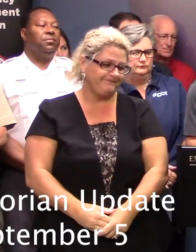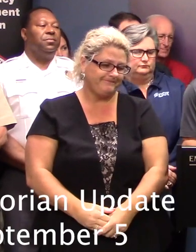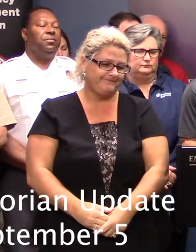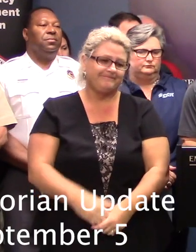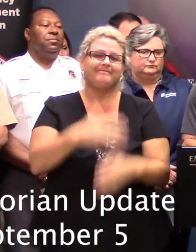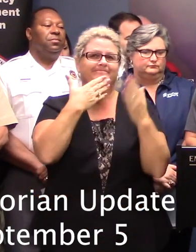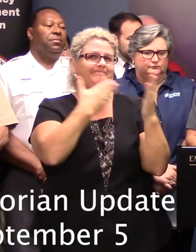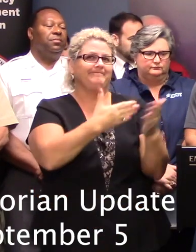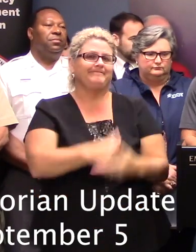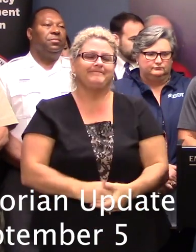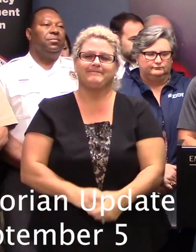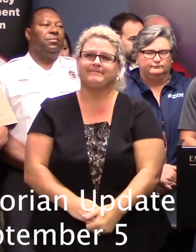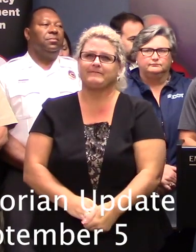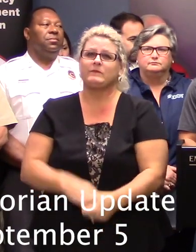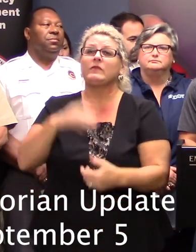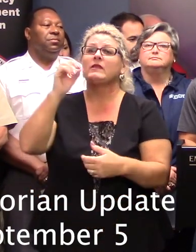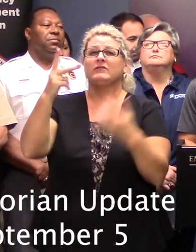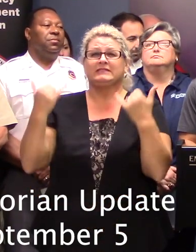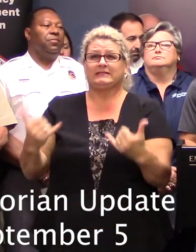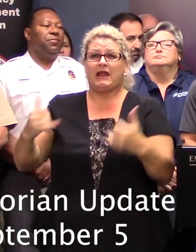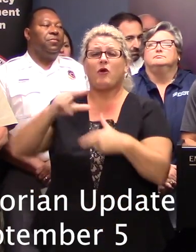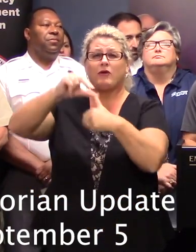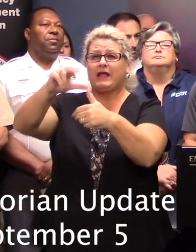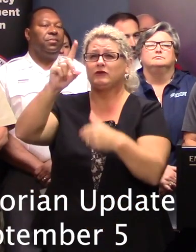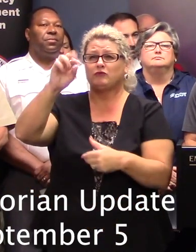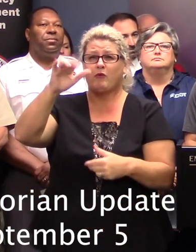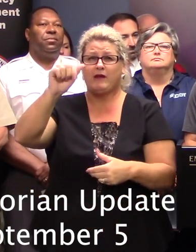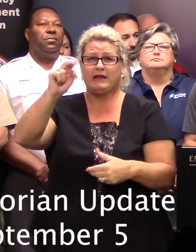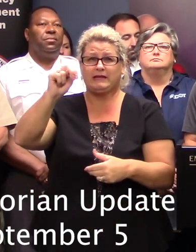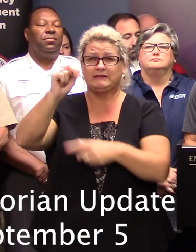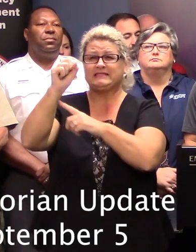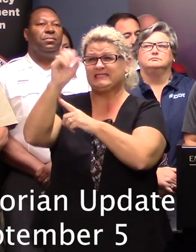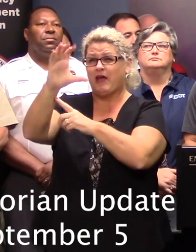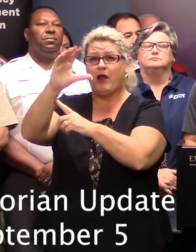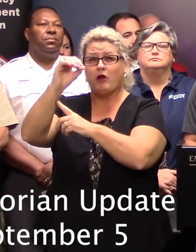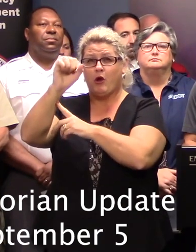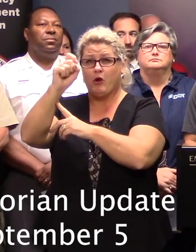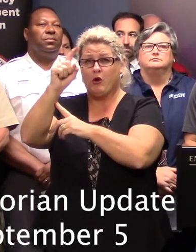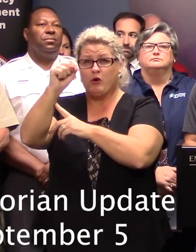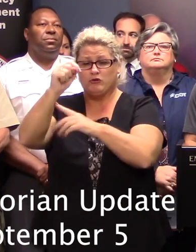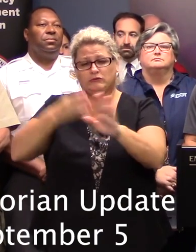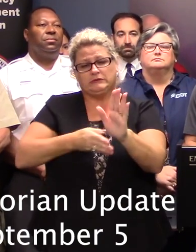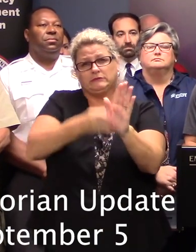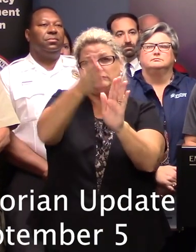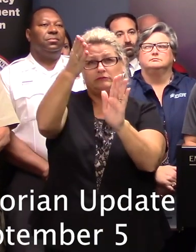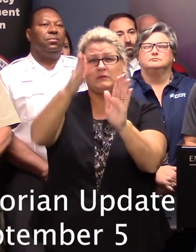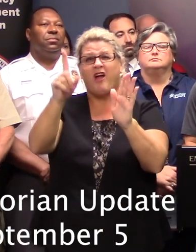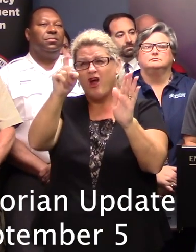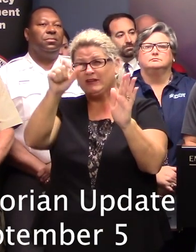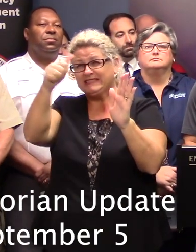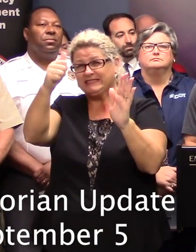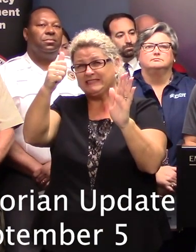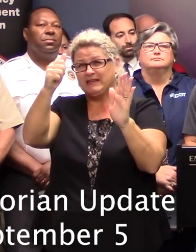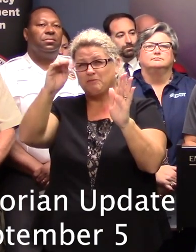Thank you, Governor. Hurricane Dorian continues to pass just off the South Carolina coast. Maximum sustained winds were 110